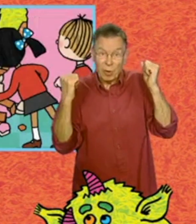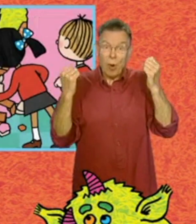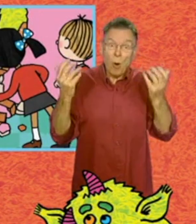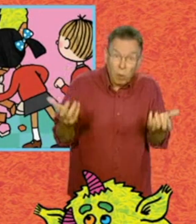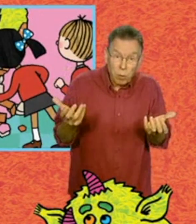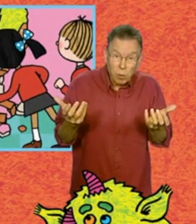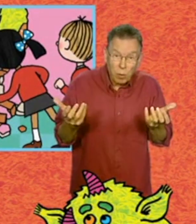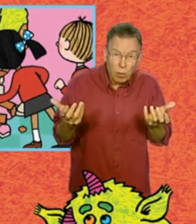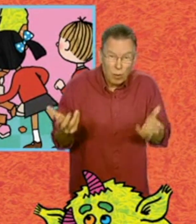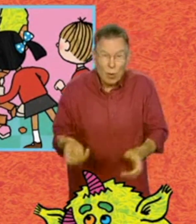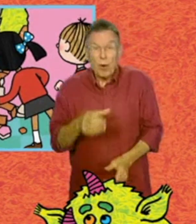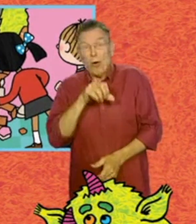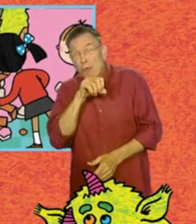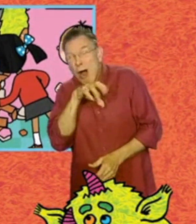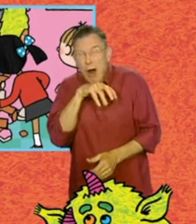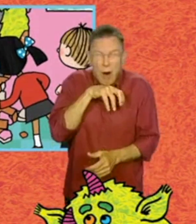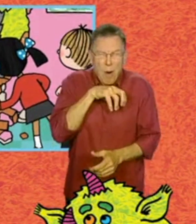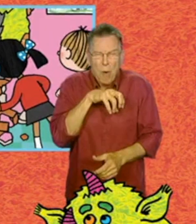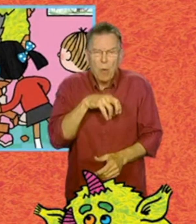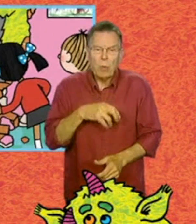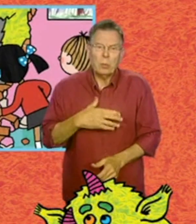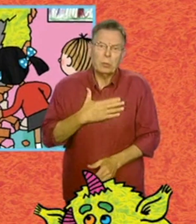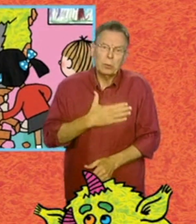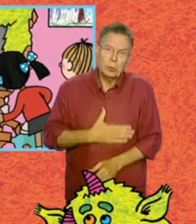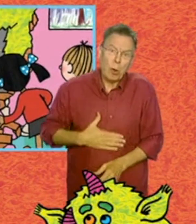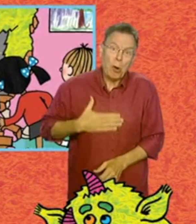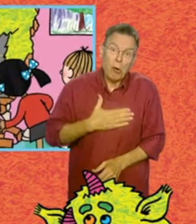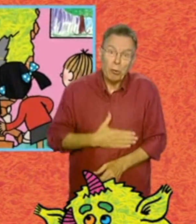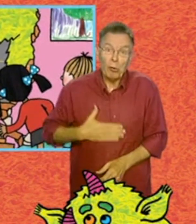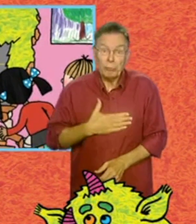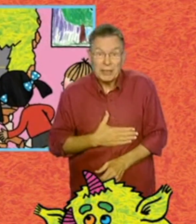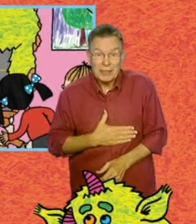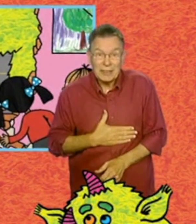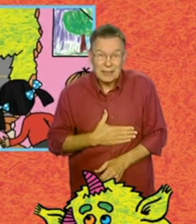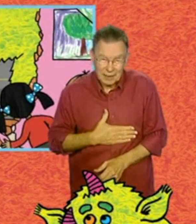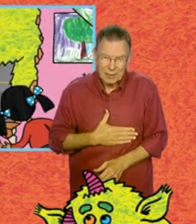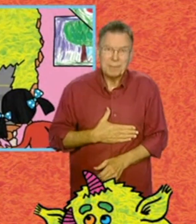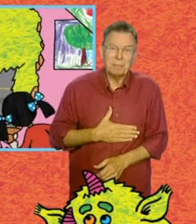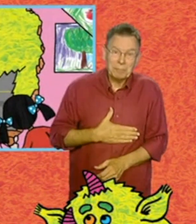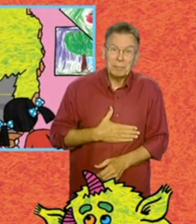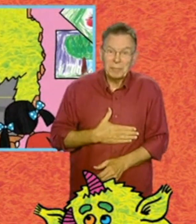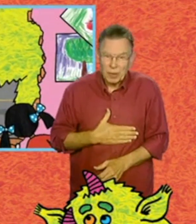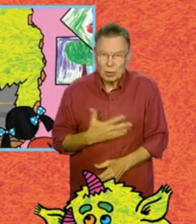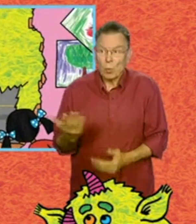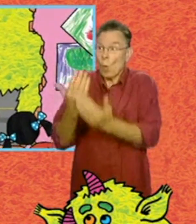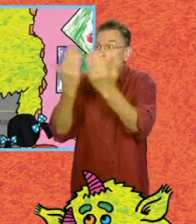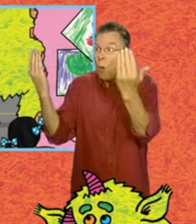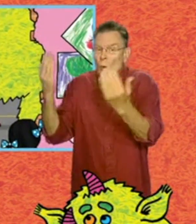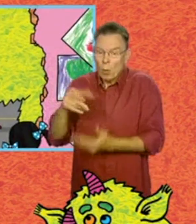or it growls, sorry, and walks